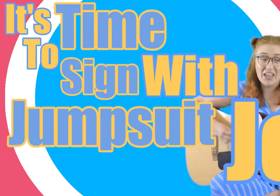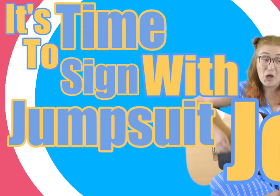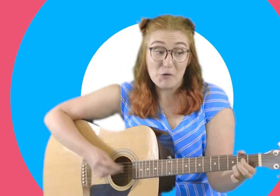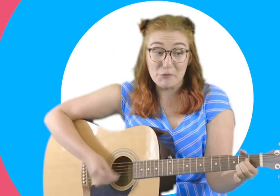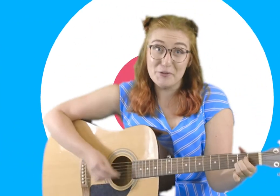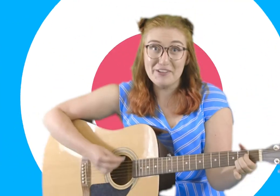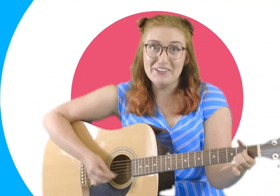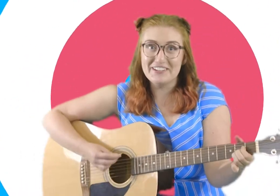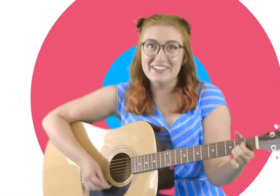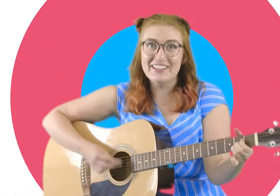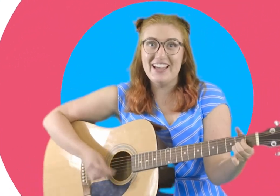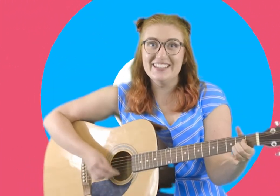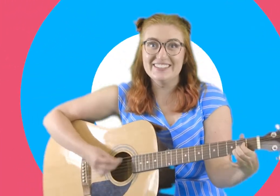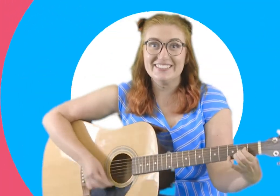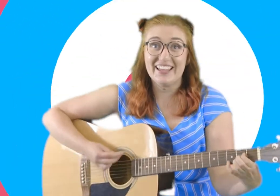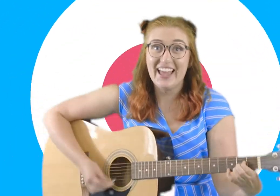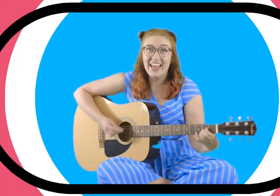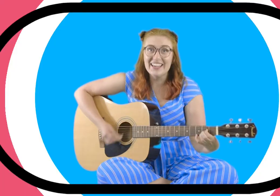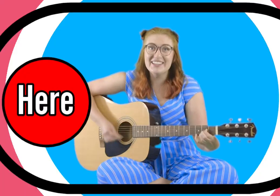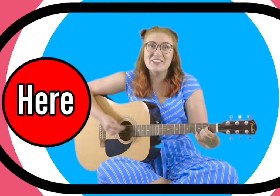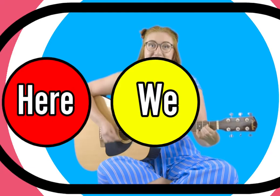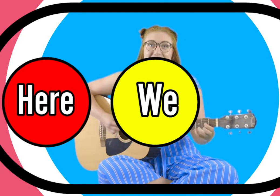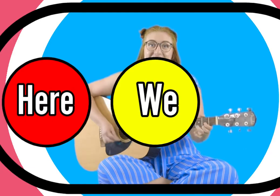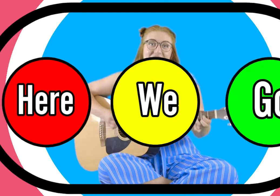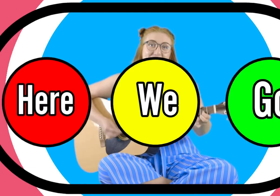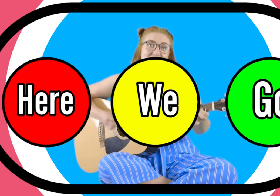We'll be learning a lot and here we go.